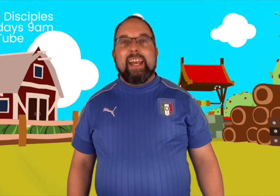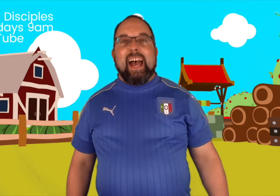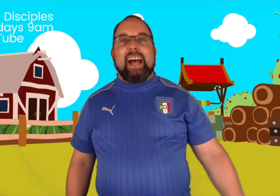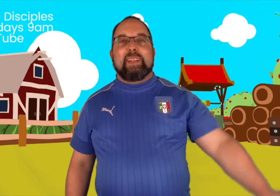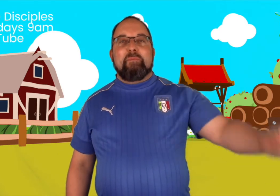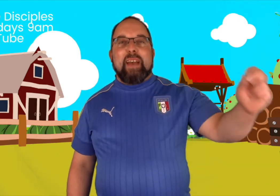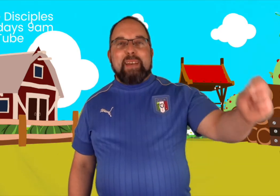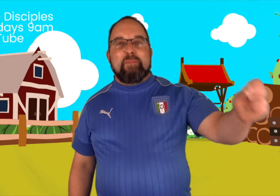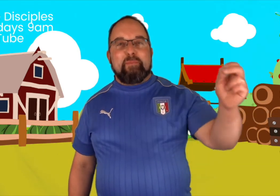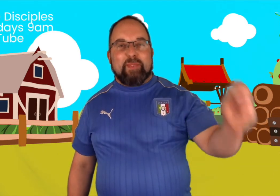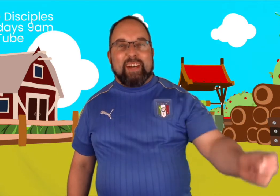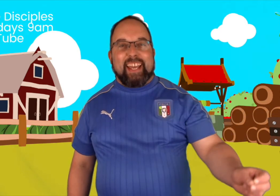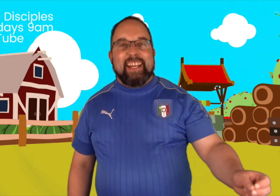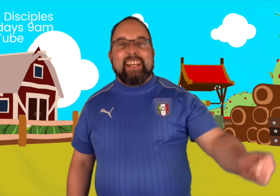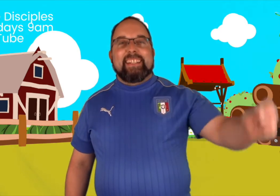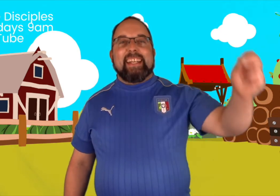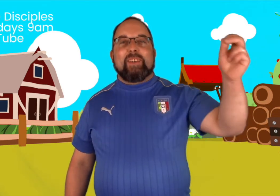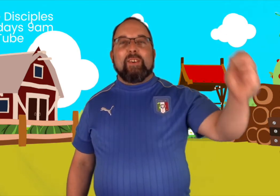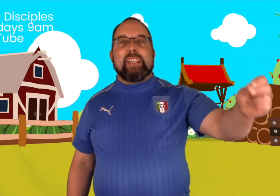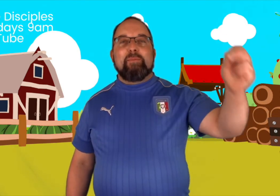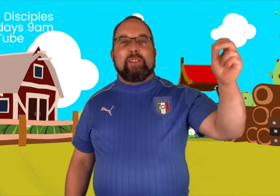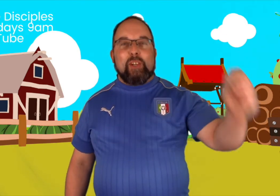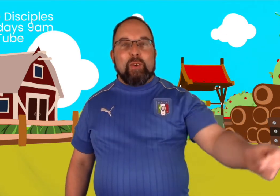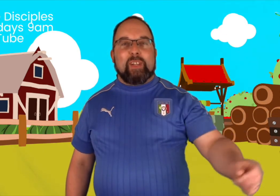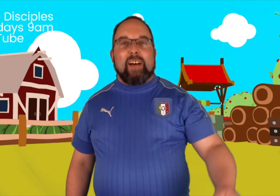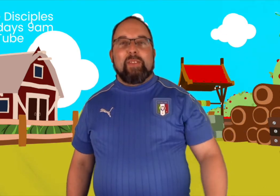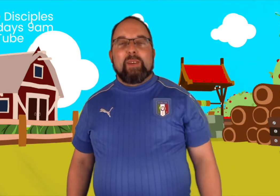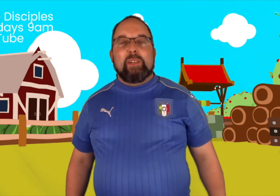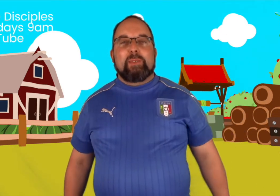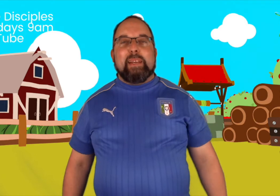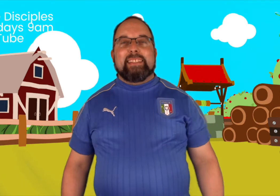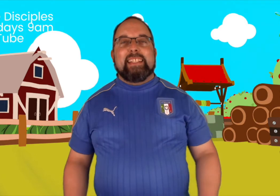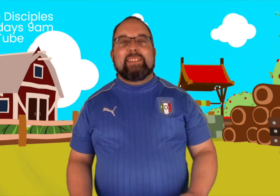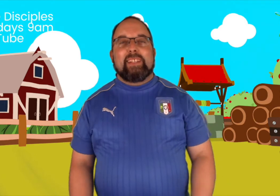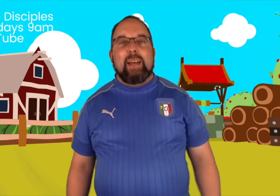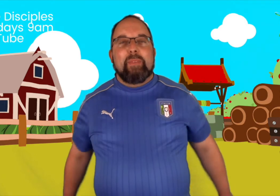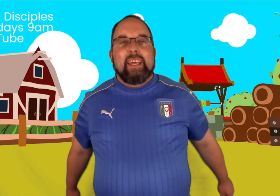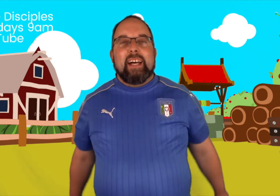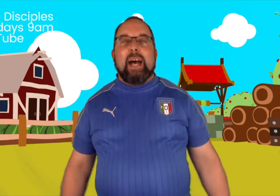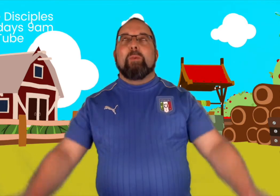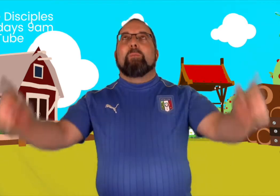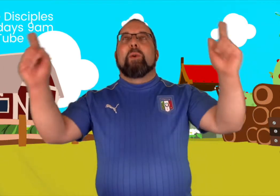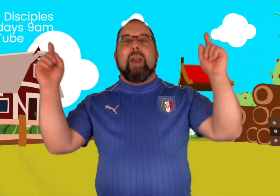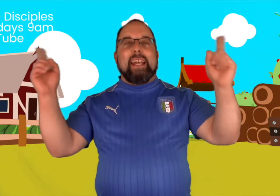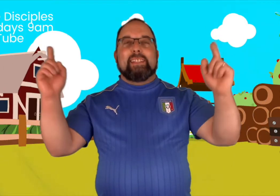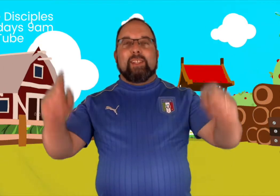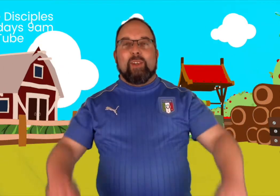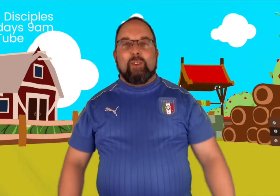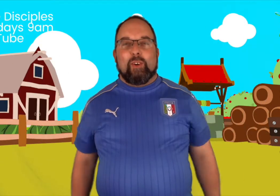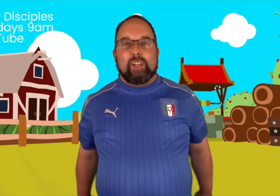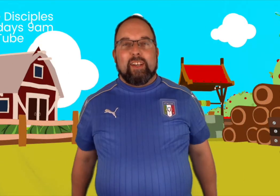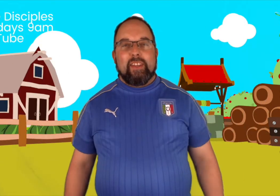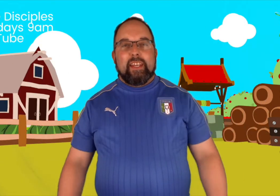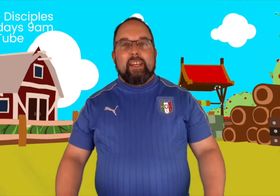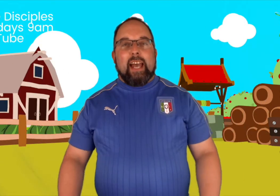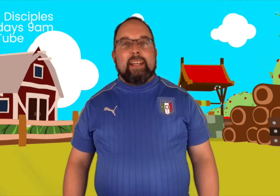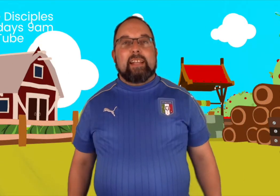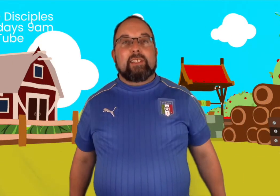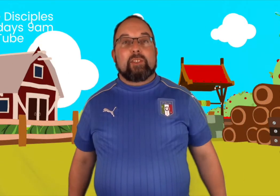had a baby boy, she called him Judah, which means this time, I will praise the Lord. And that's just what